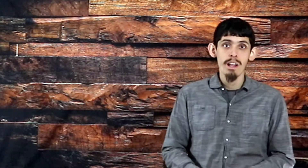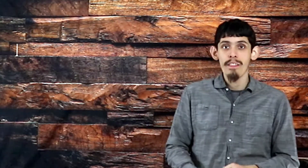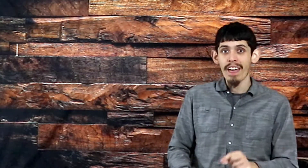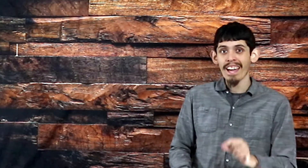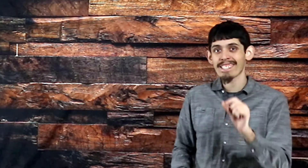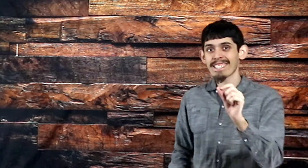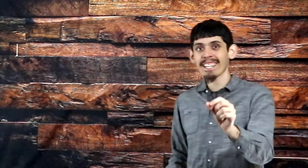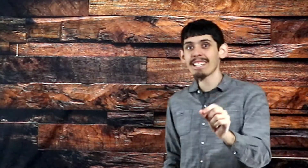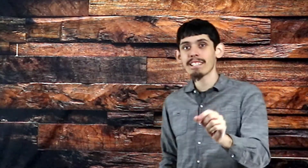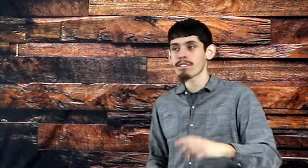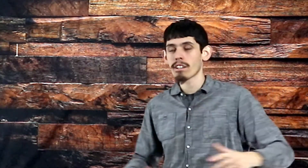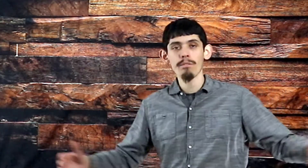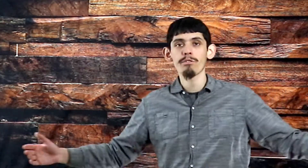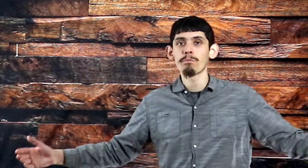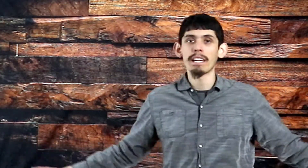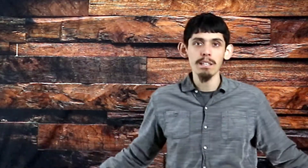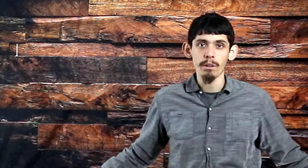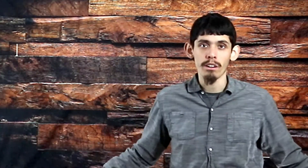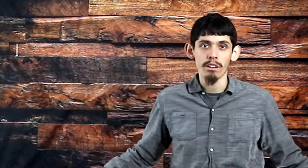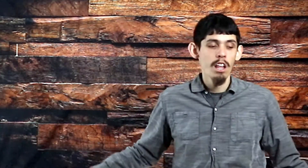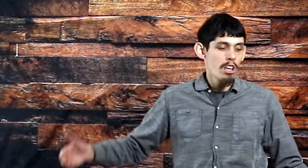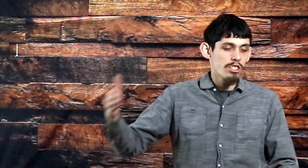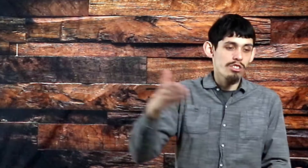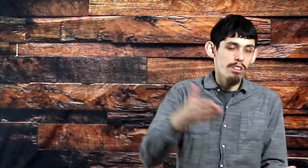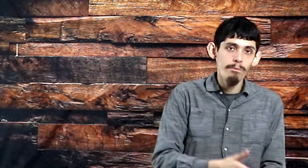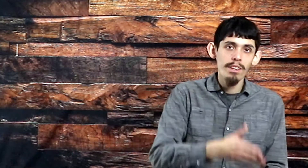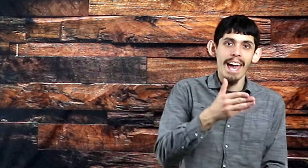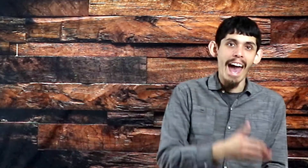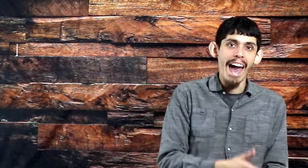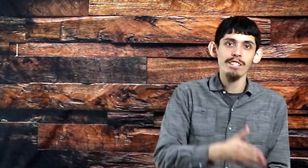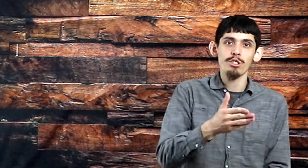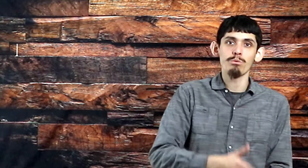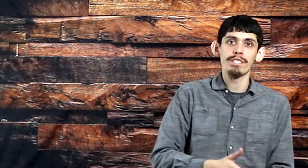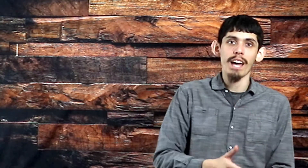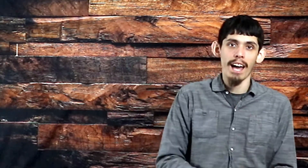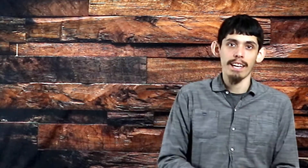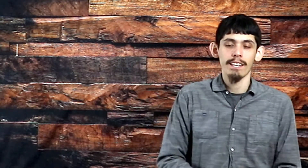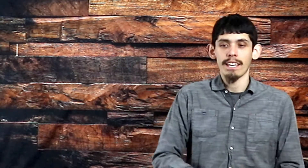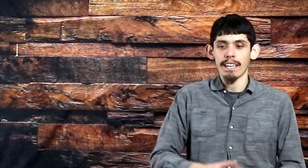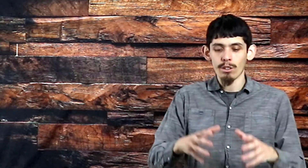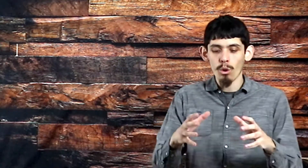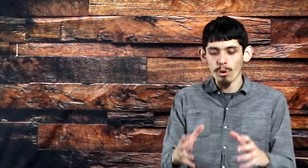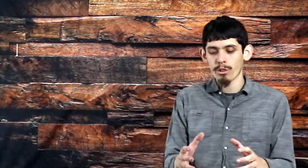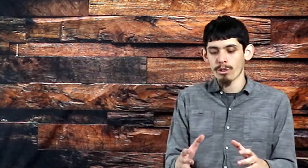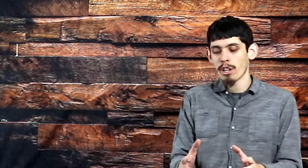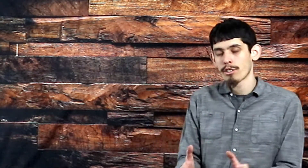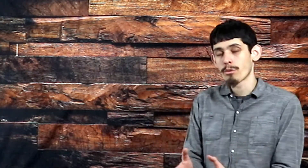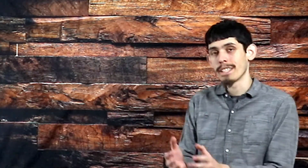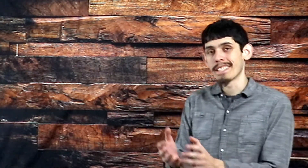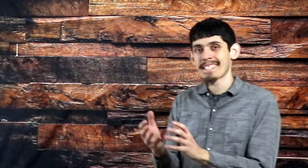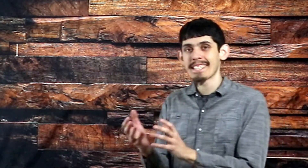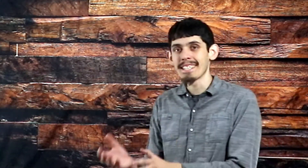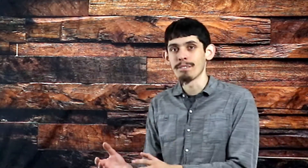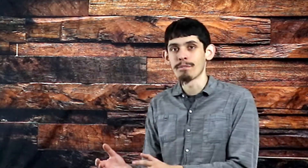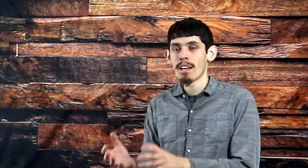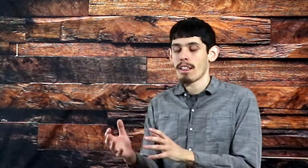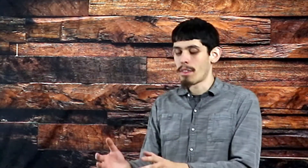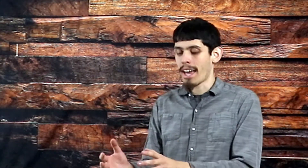That skin doesn't come from anywhere. Something had to die in order to receive that,